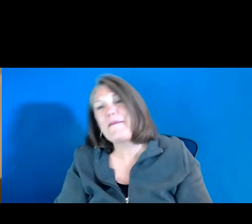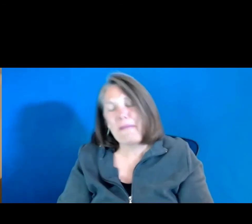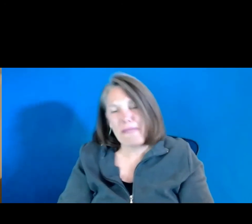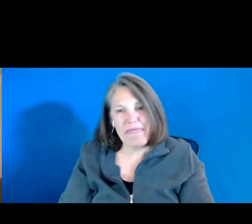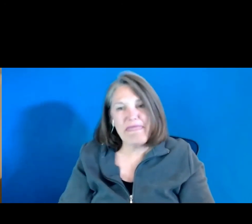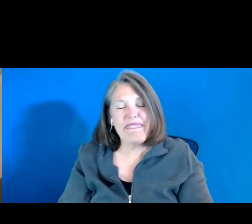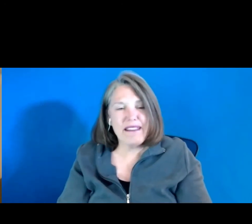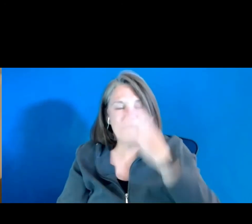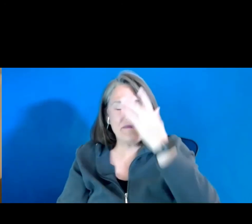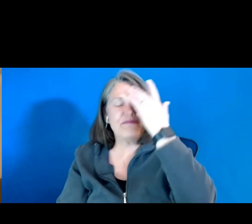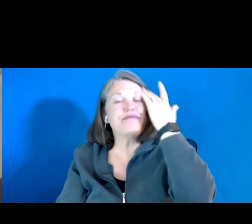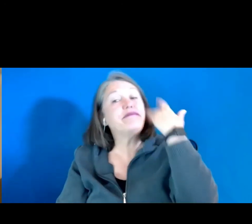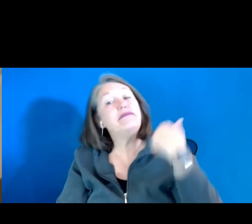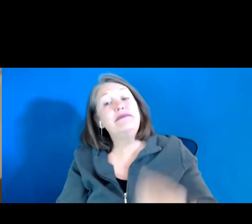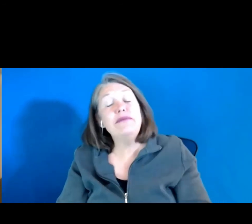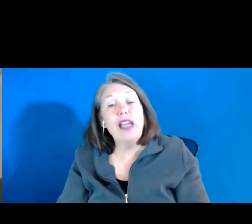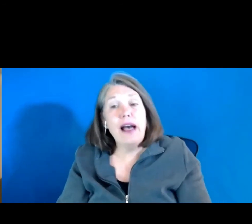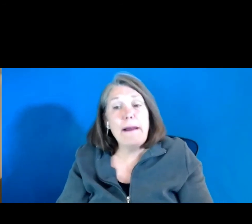Felice, Well,